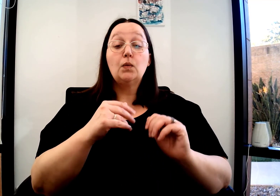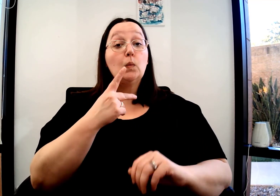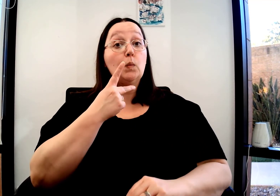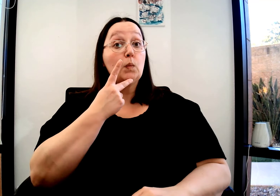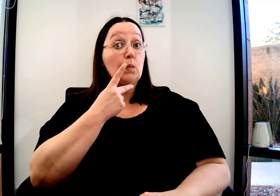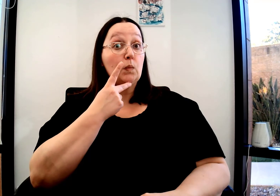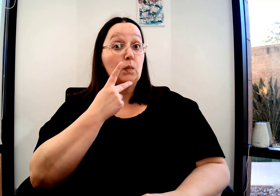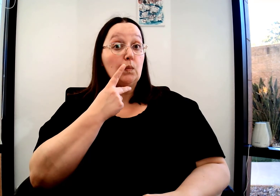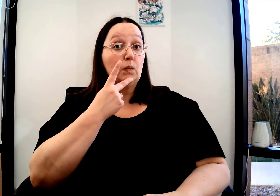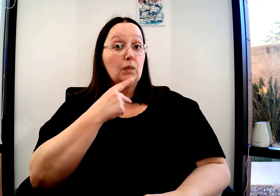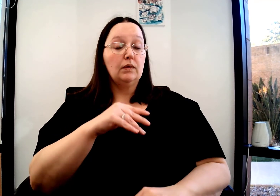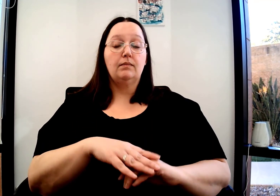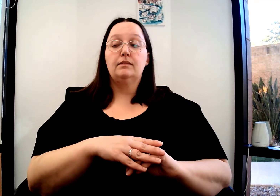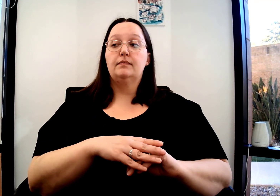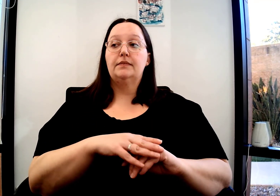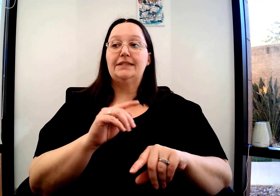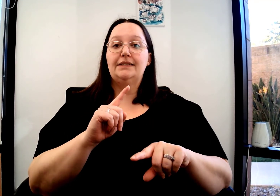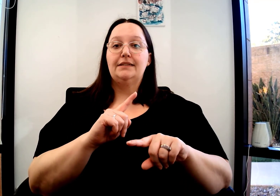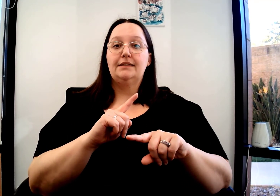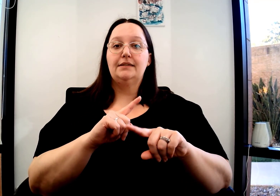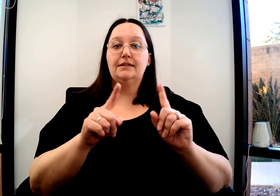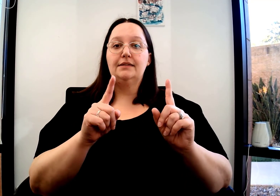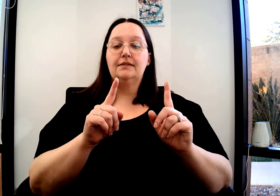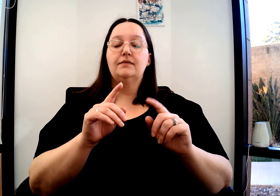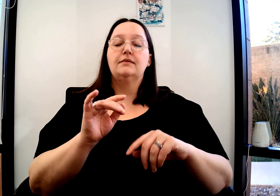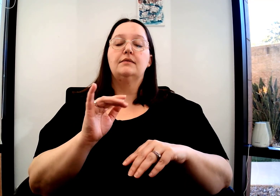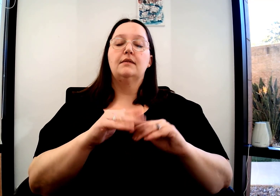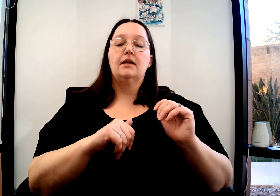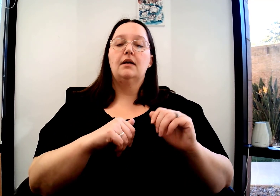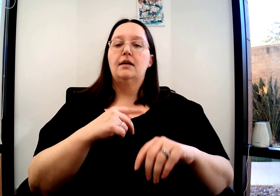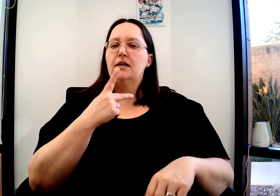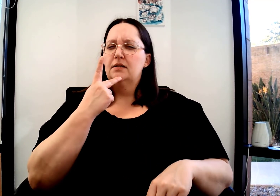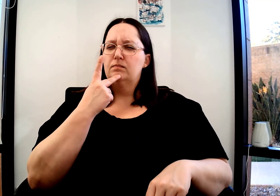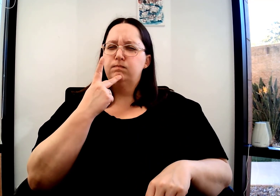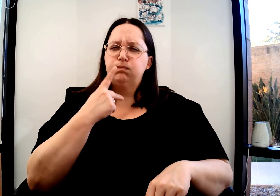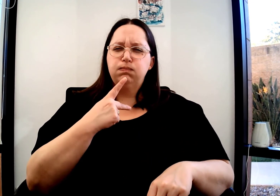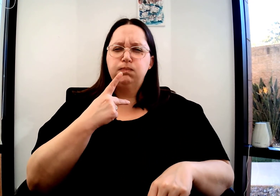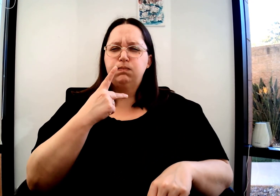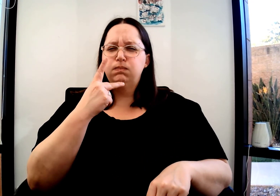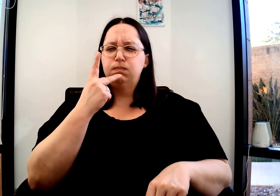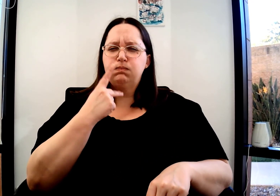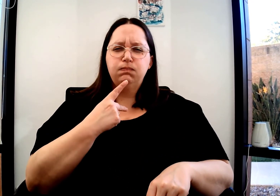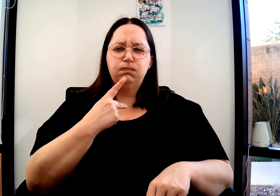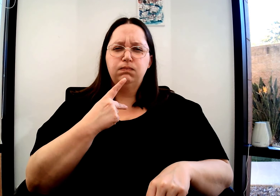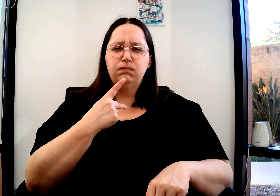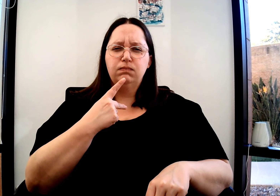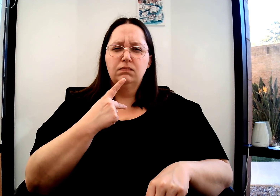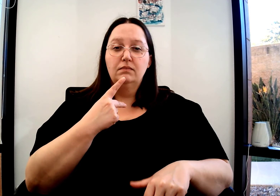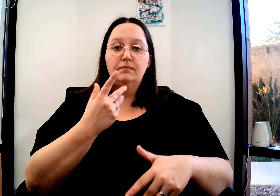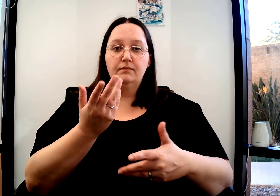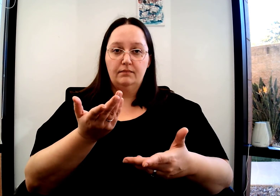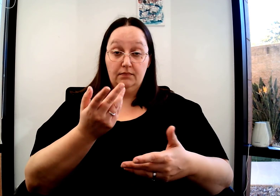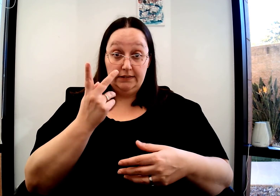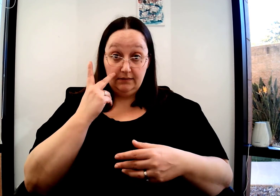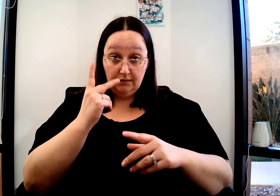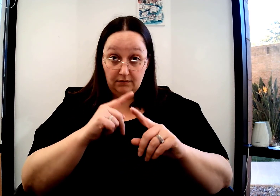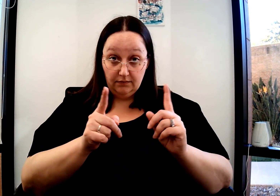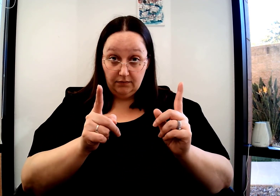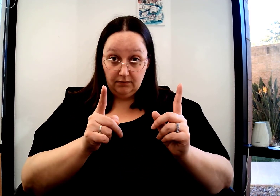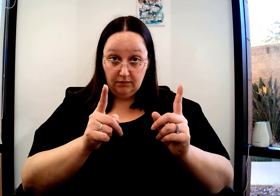whew, that is different than this, versus this. Do you see the